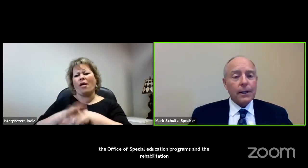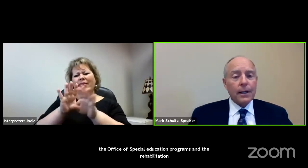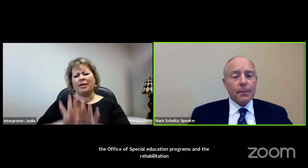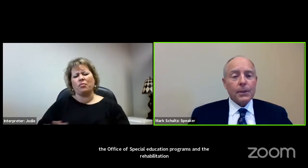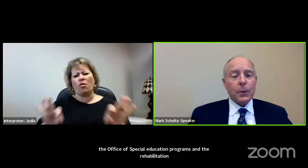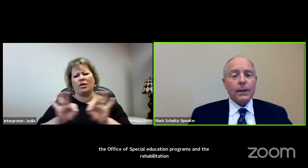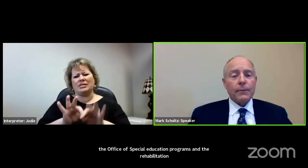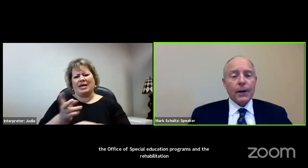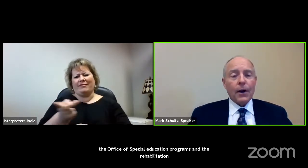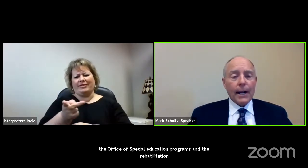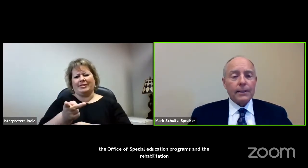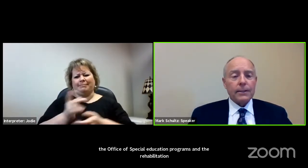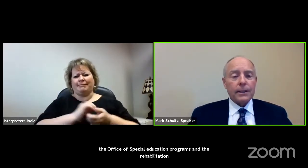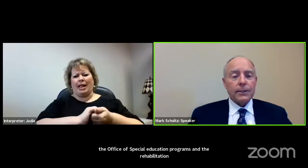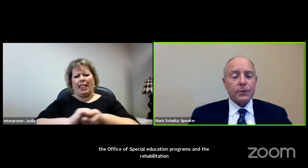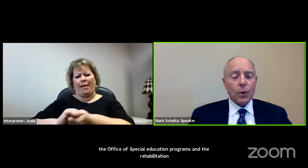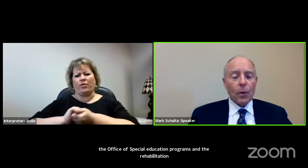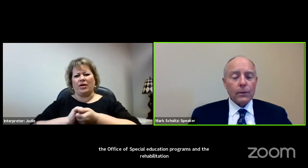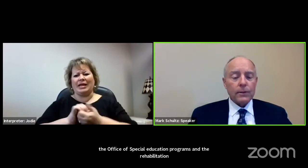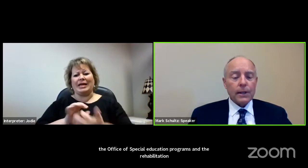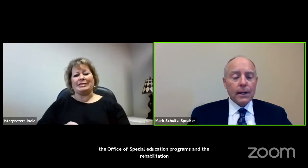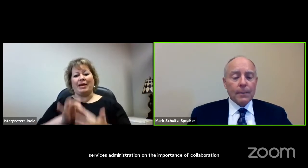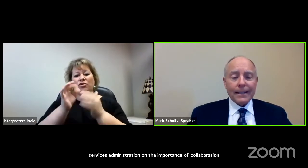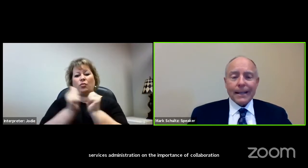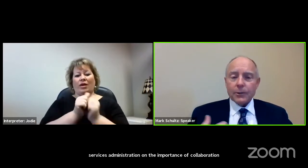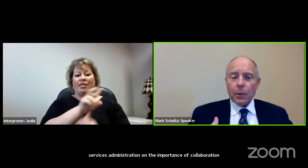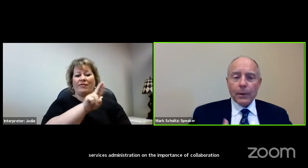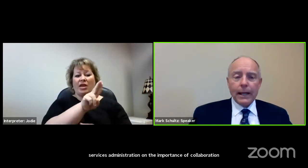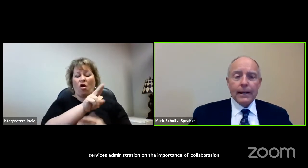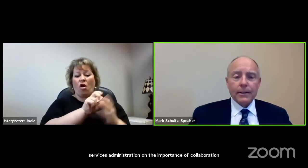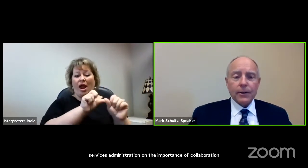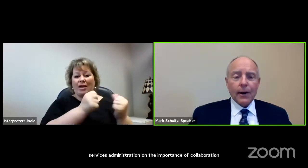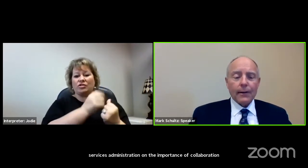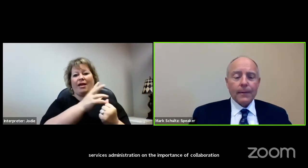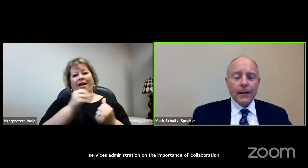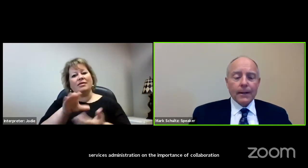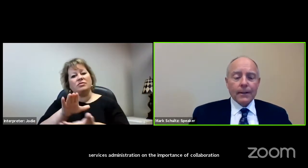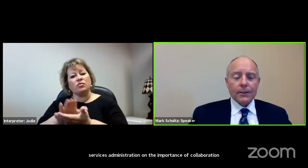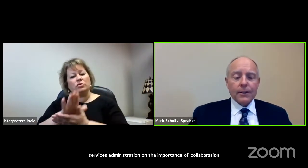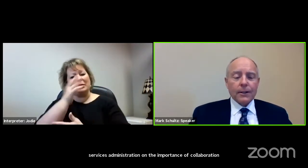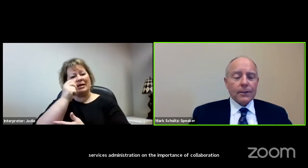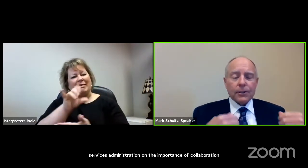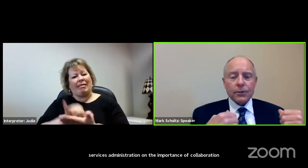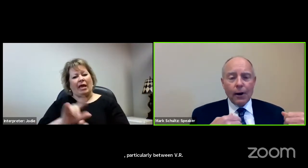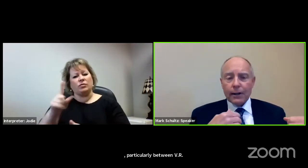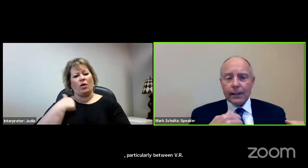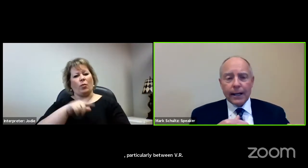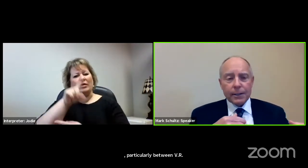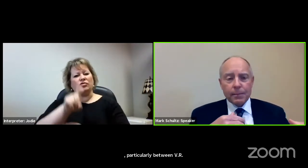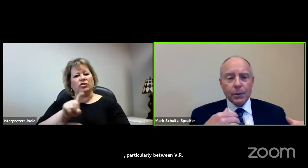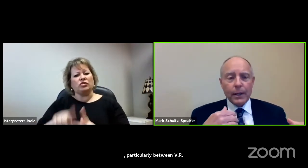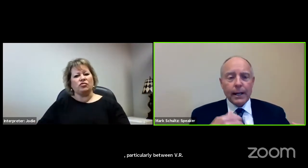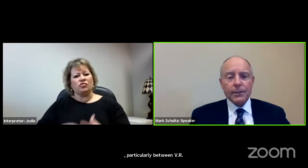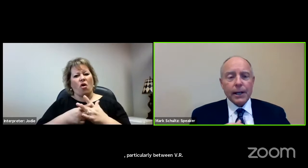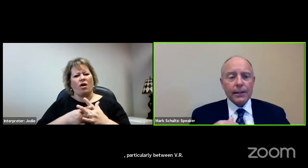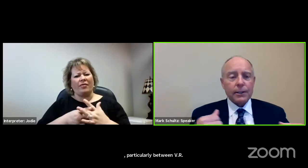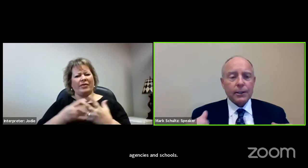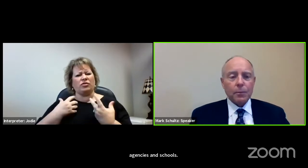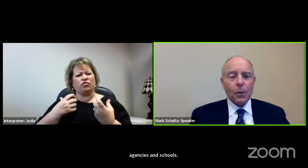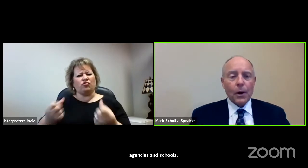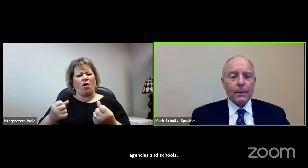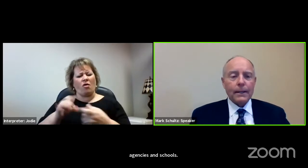particularly between VR agencies and schools, because that's where we need to start. There's a strong connection between